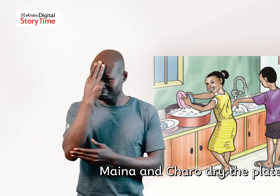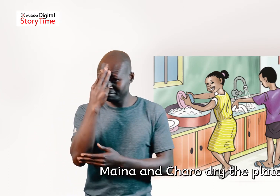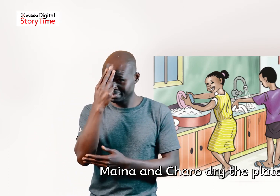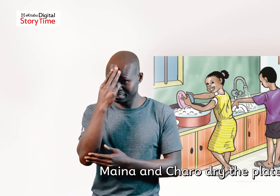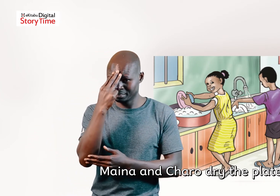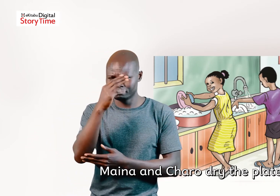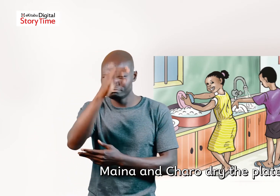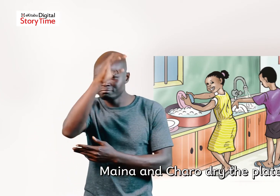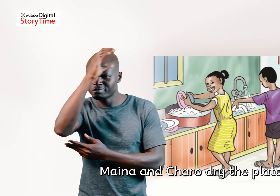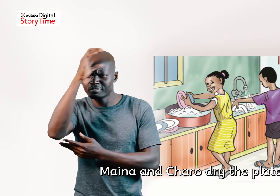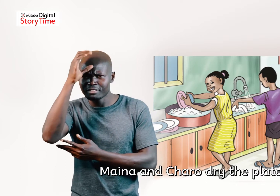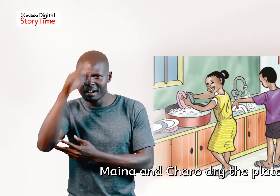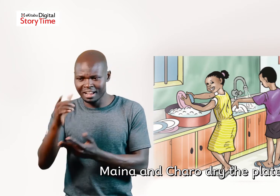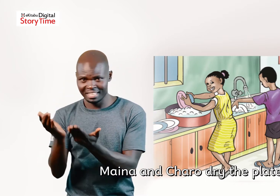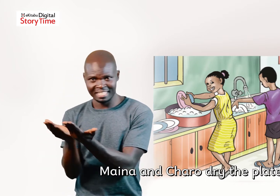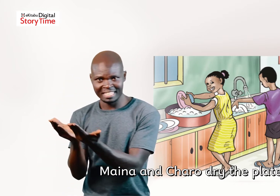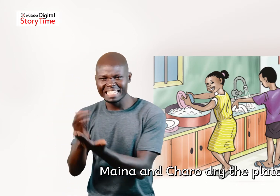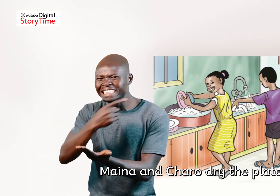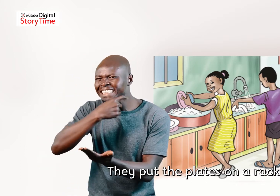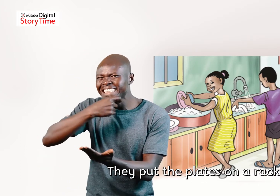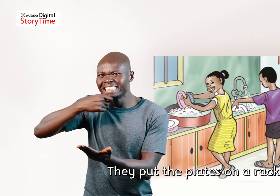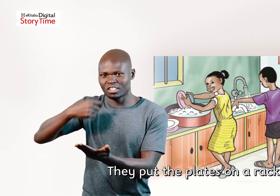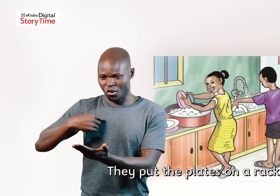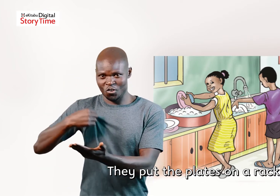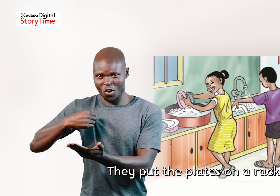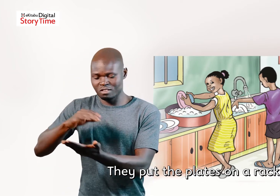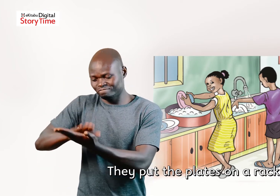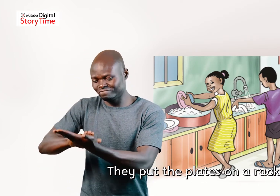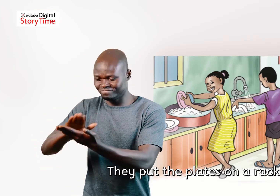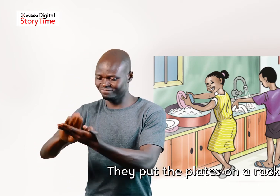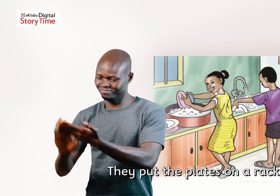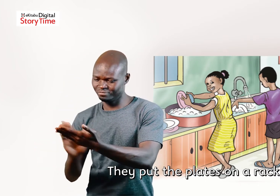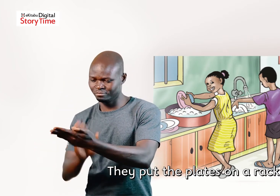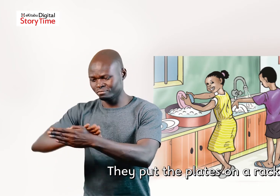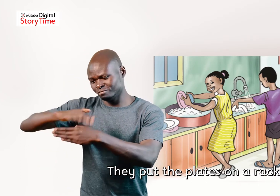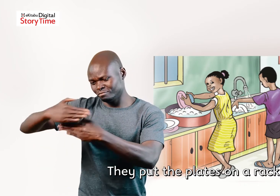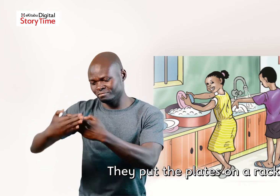Maina and Charo dry the plates They put the plates on a rack